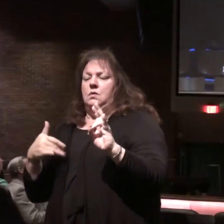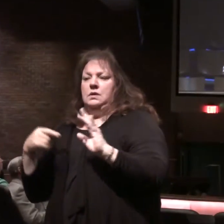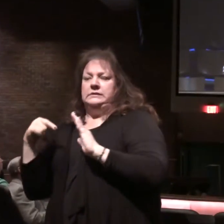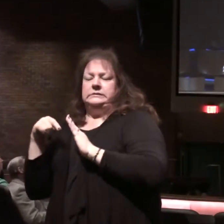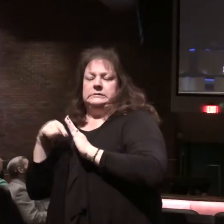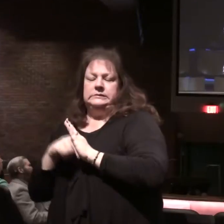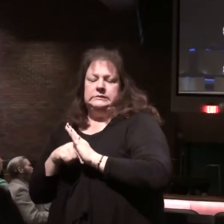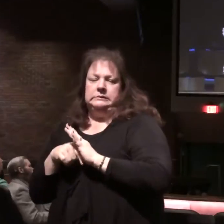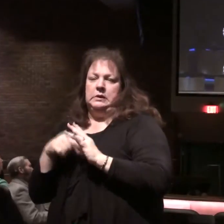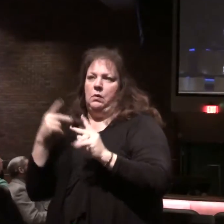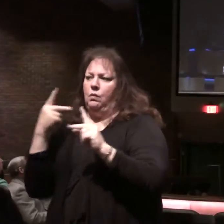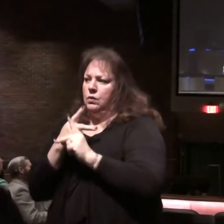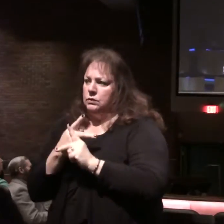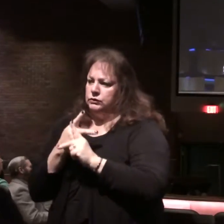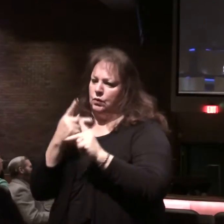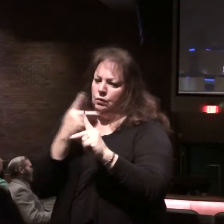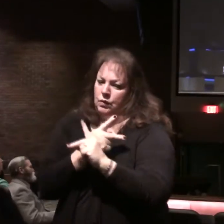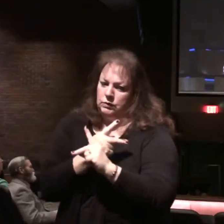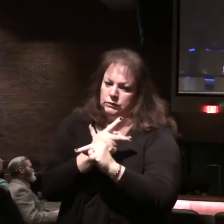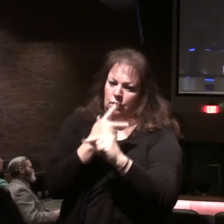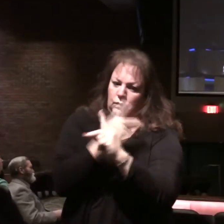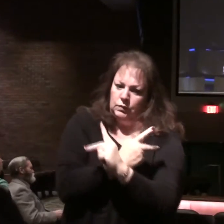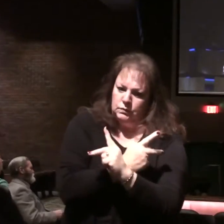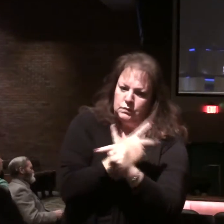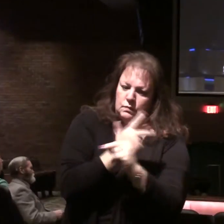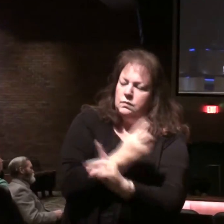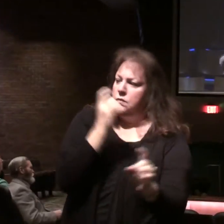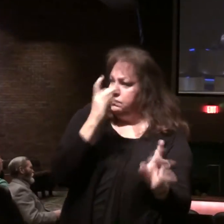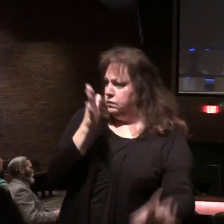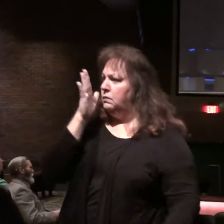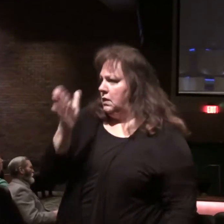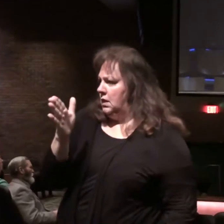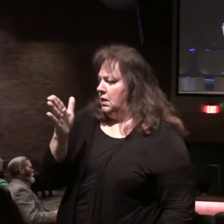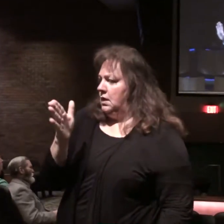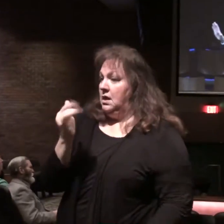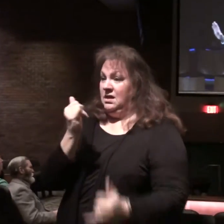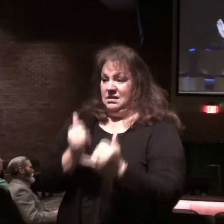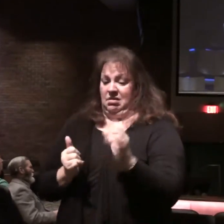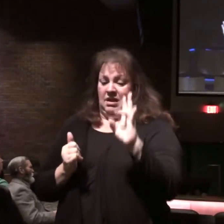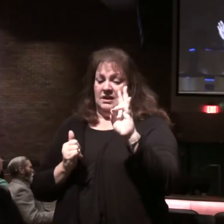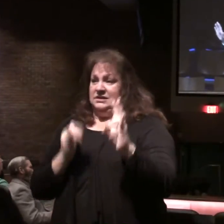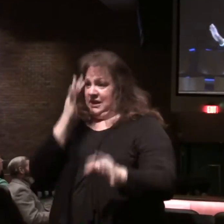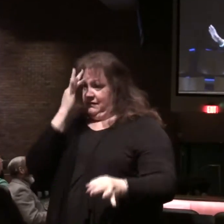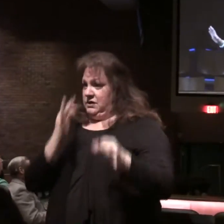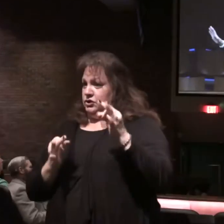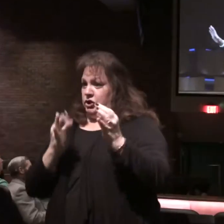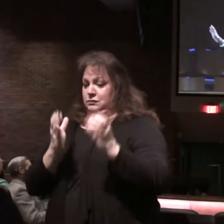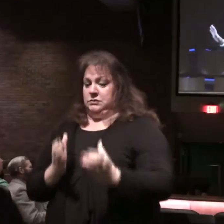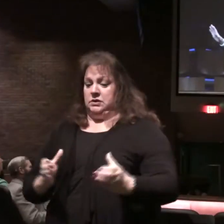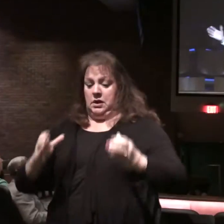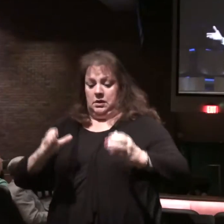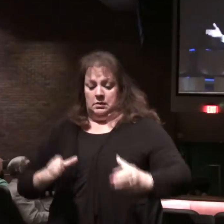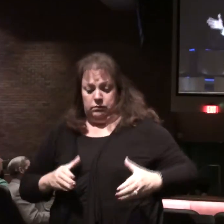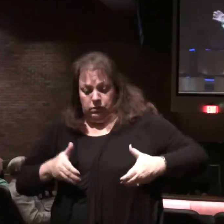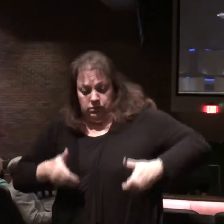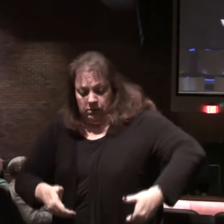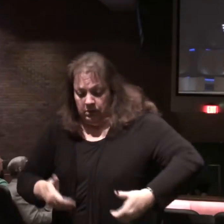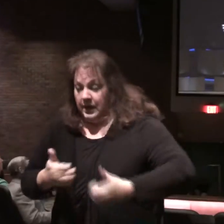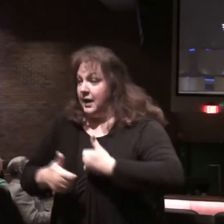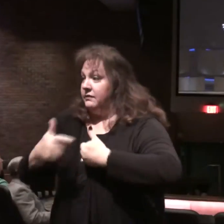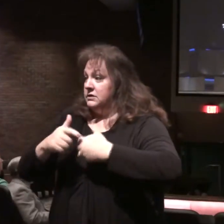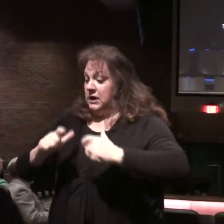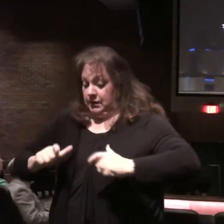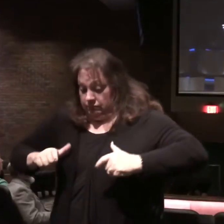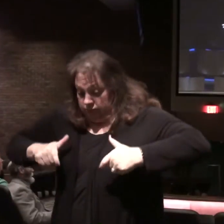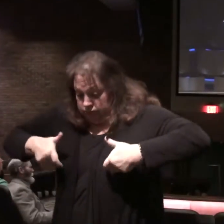as these judgments move along. The last seven judgments, the bowl judgments, every time a